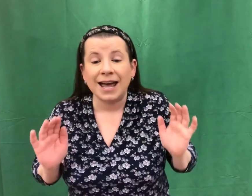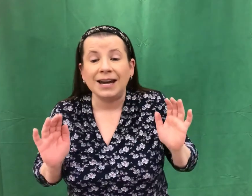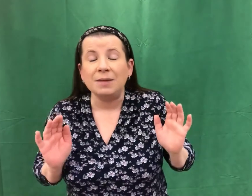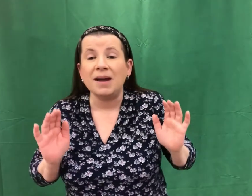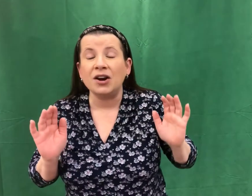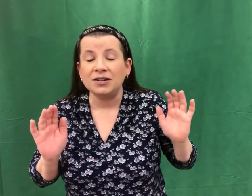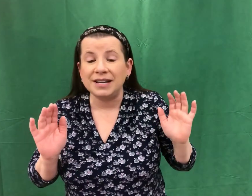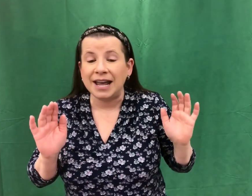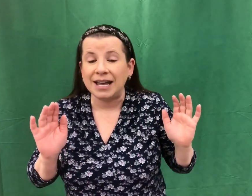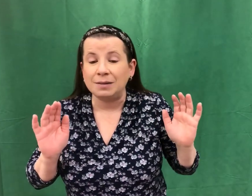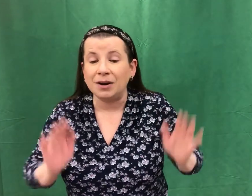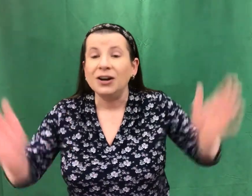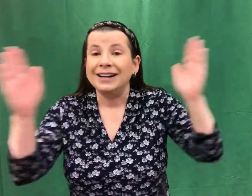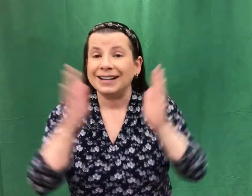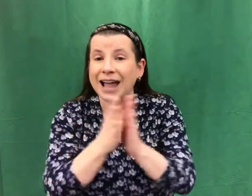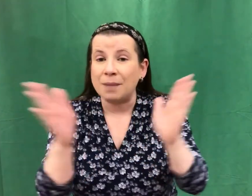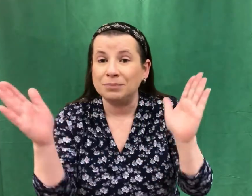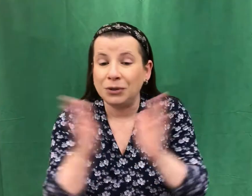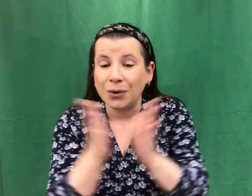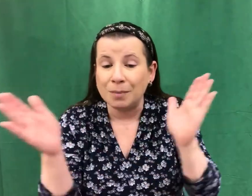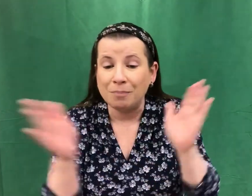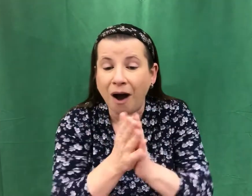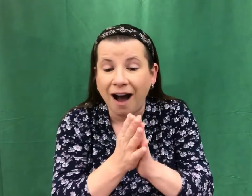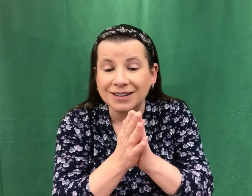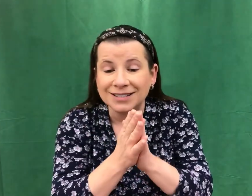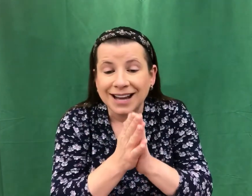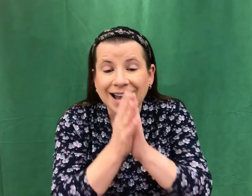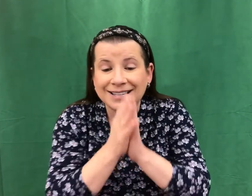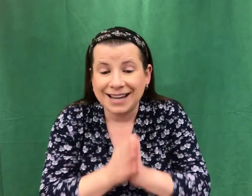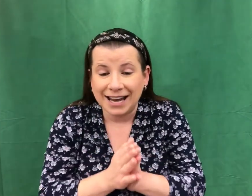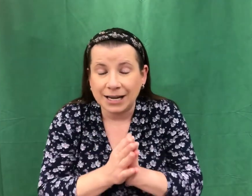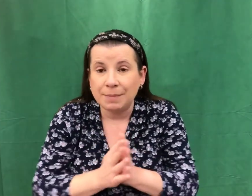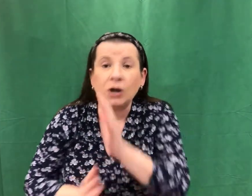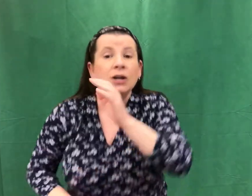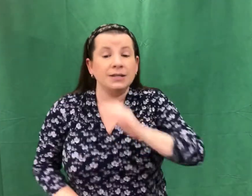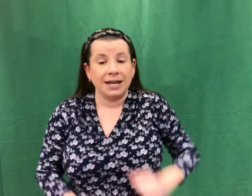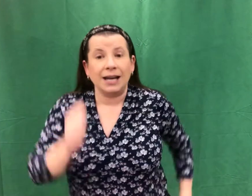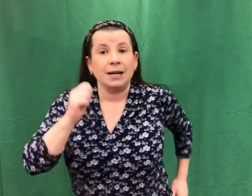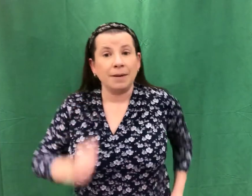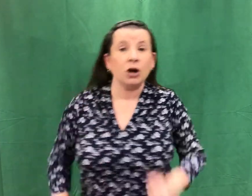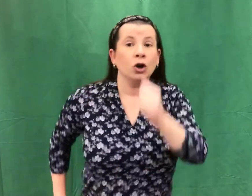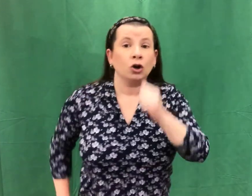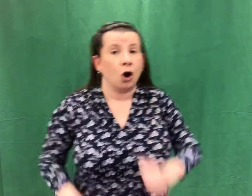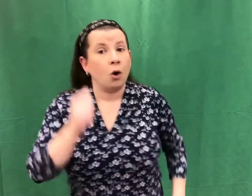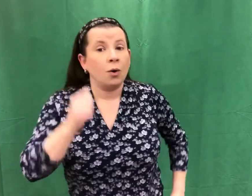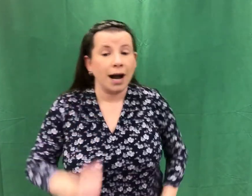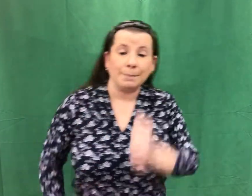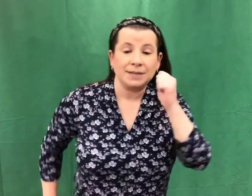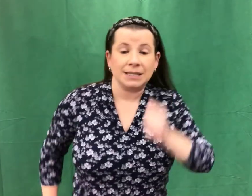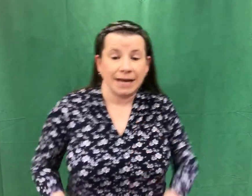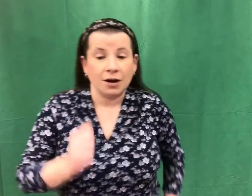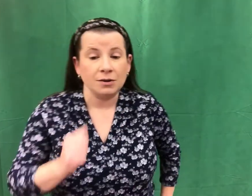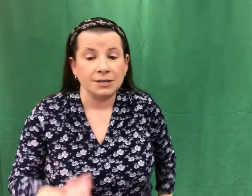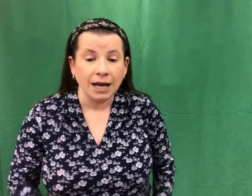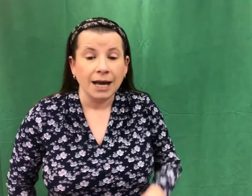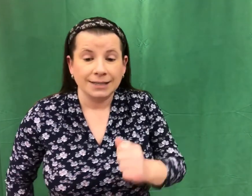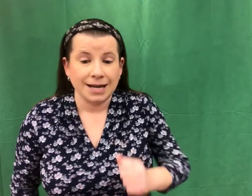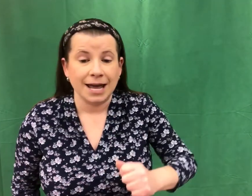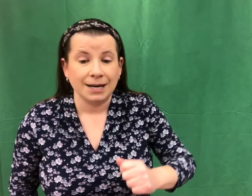Teddy bear, teddy bear, clap your paws. Teddy bear, teddy bear, go upstairs. Teddy